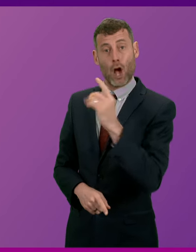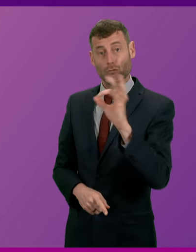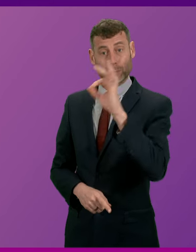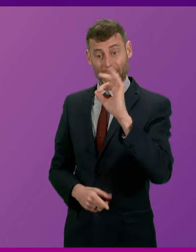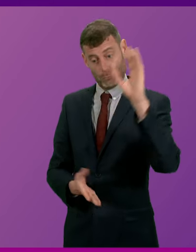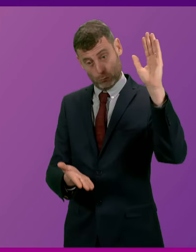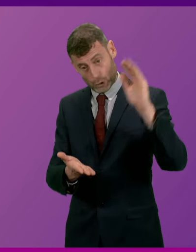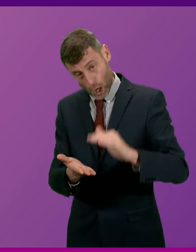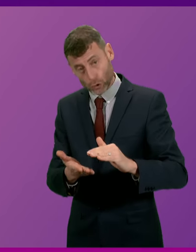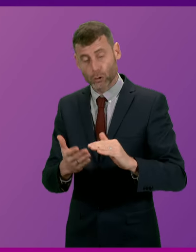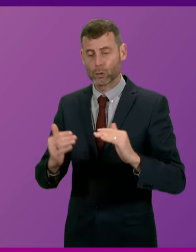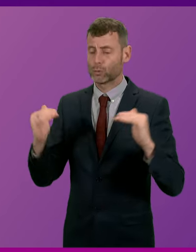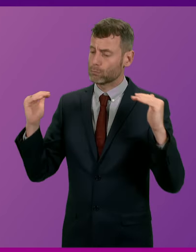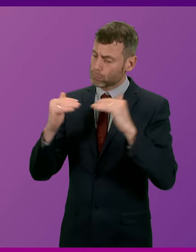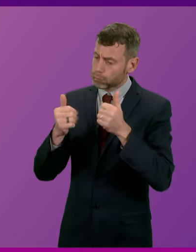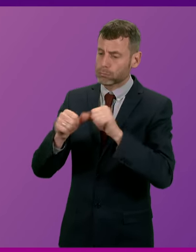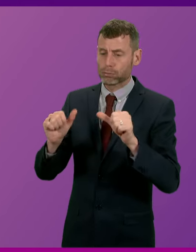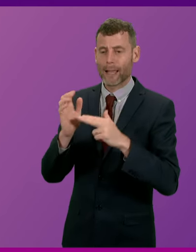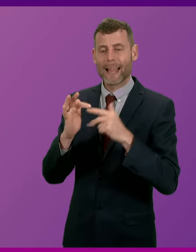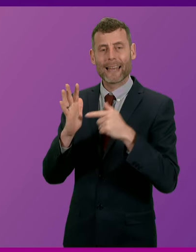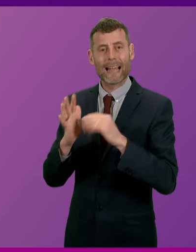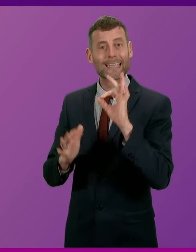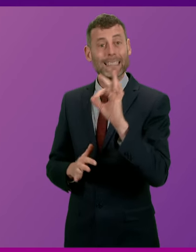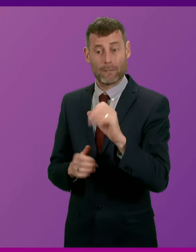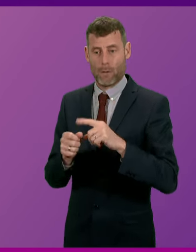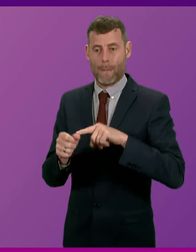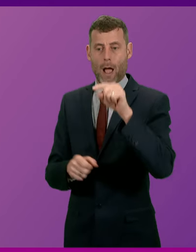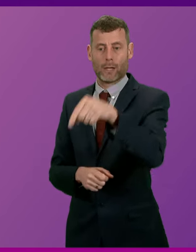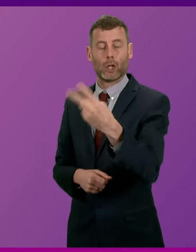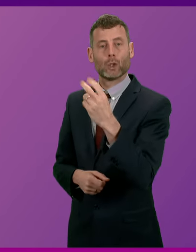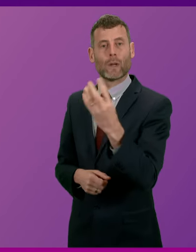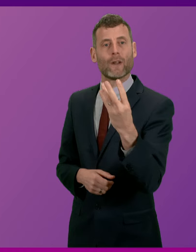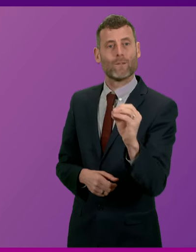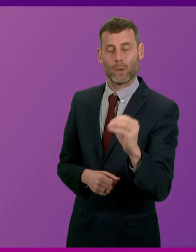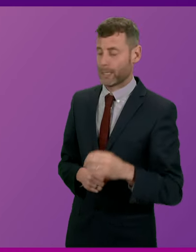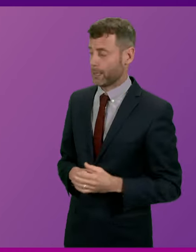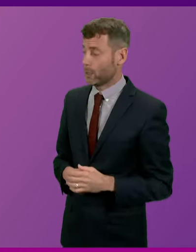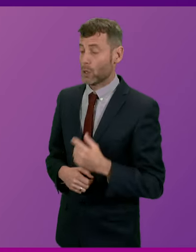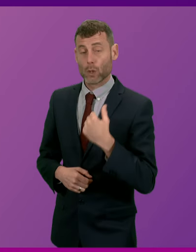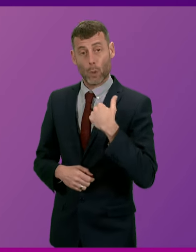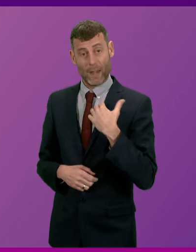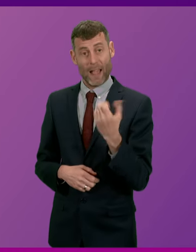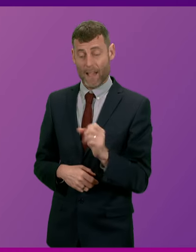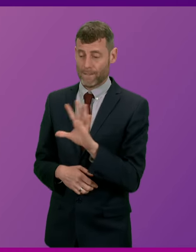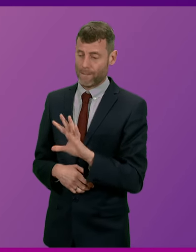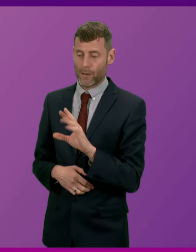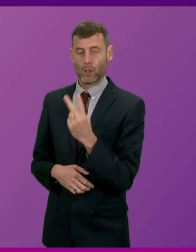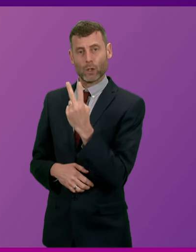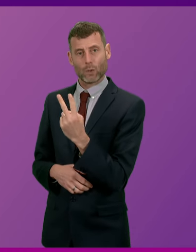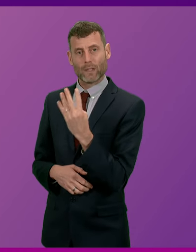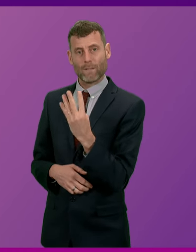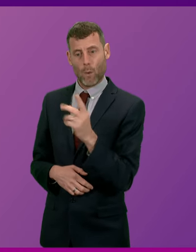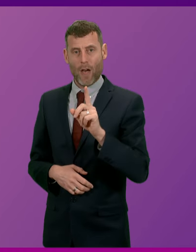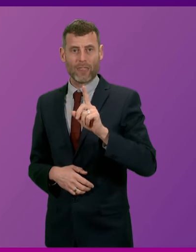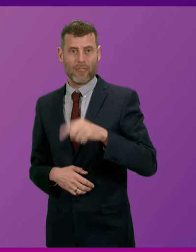zero. These include a commitment to publish a new route map for the delivery of approximately 24,000 additional electric